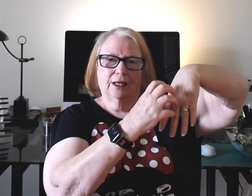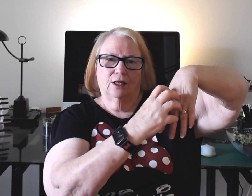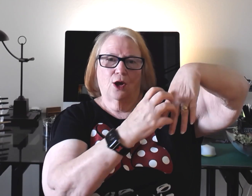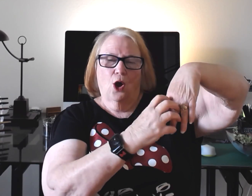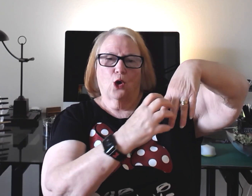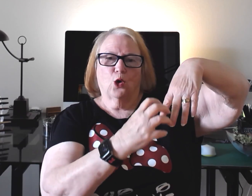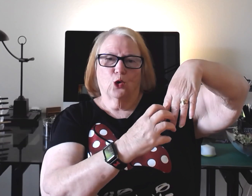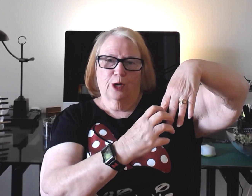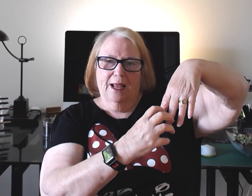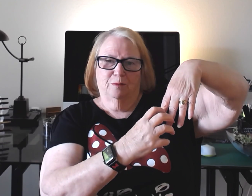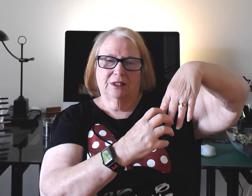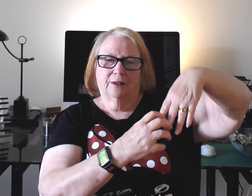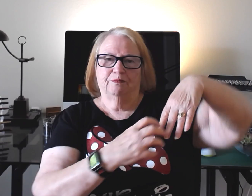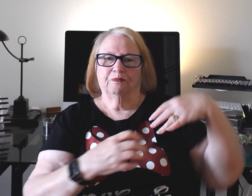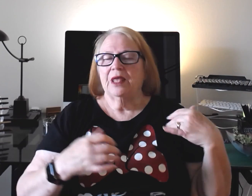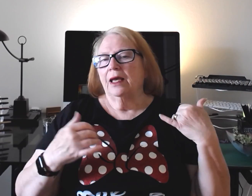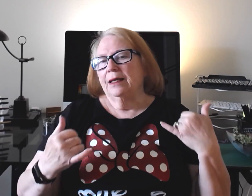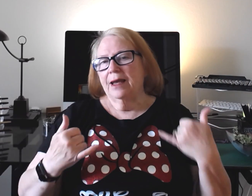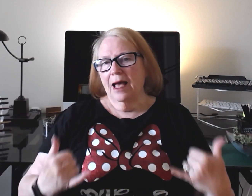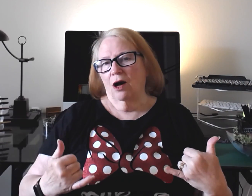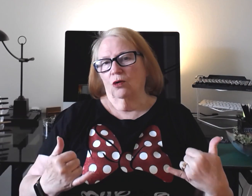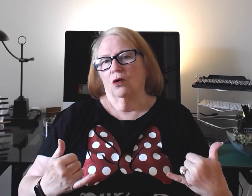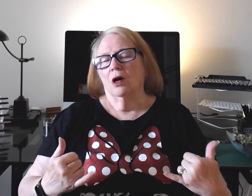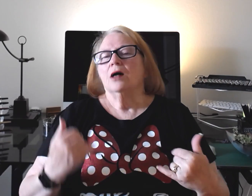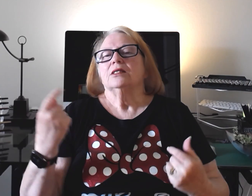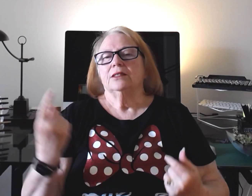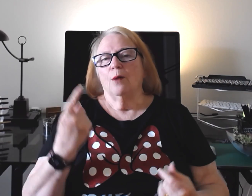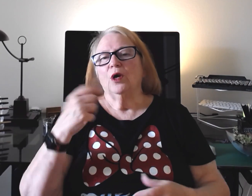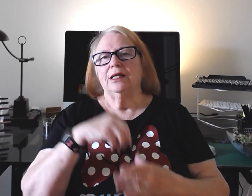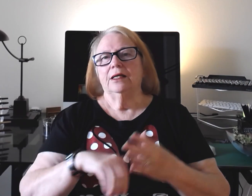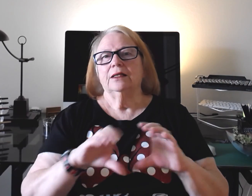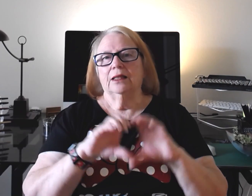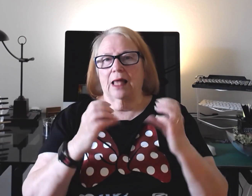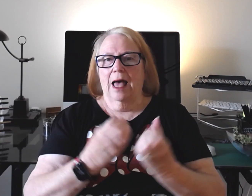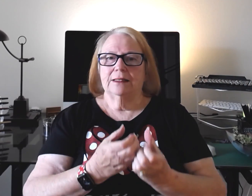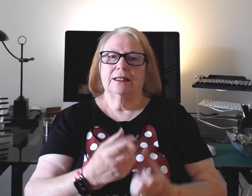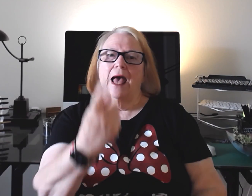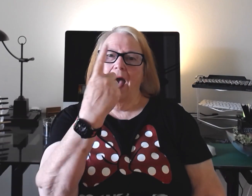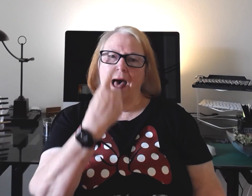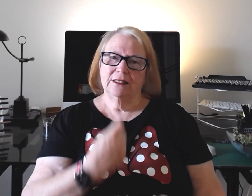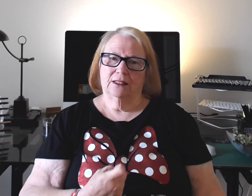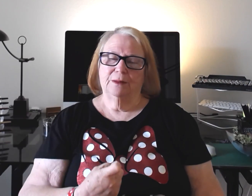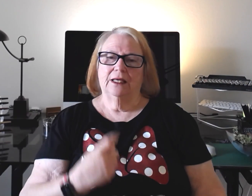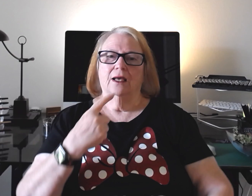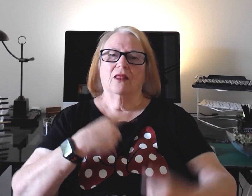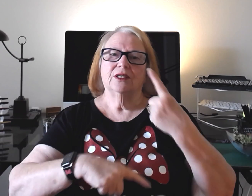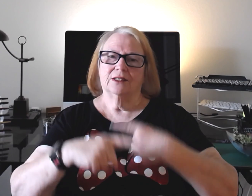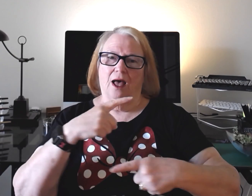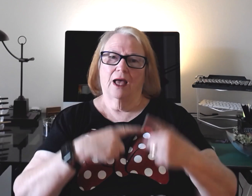grapes. Now someone in class asked me the sign